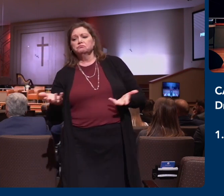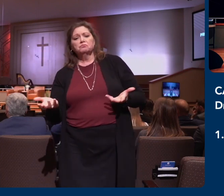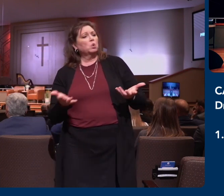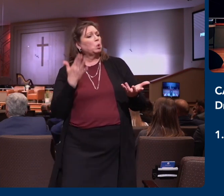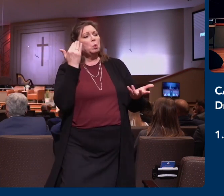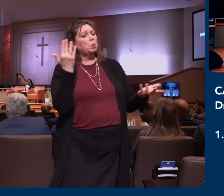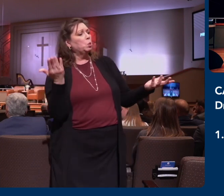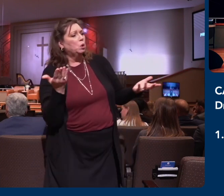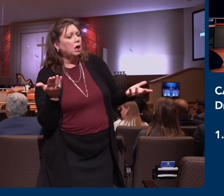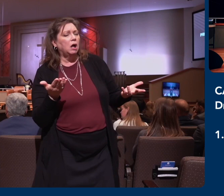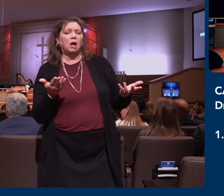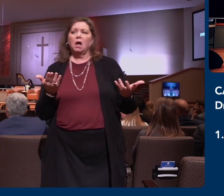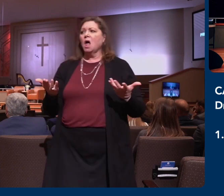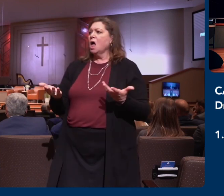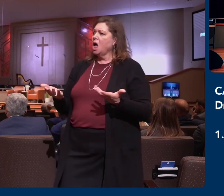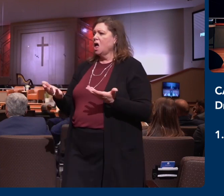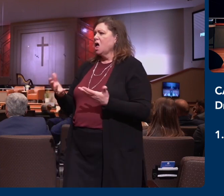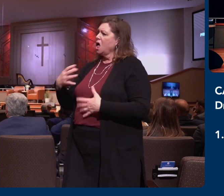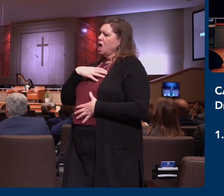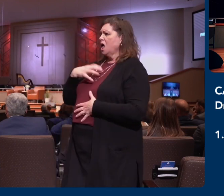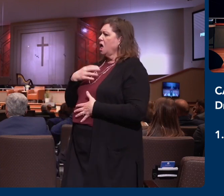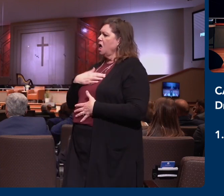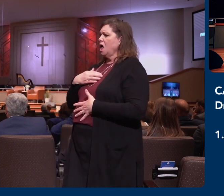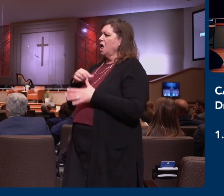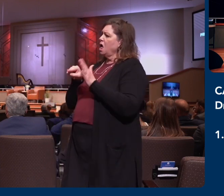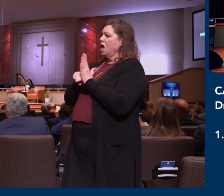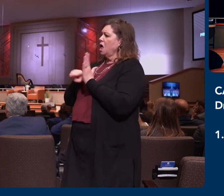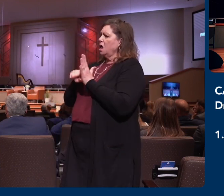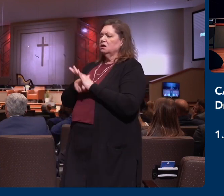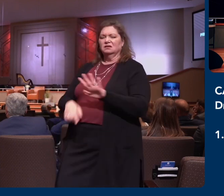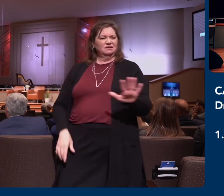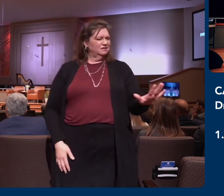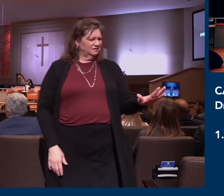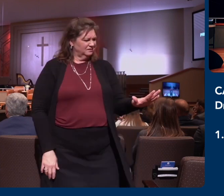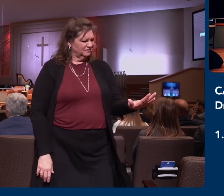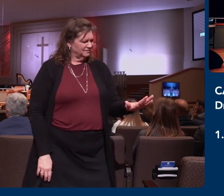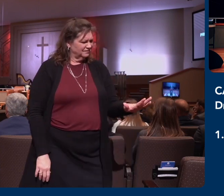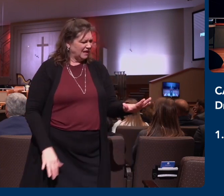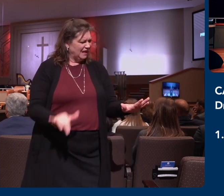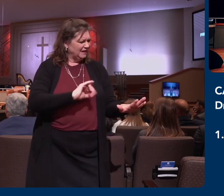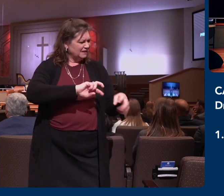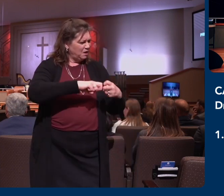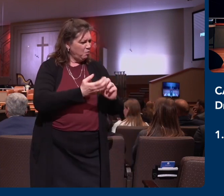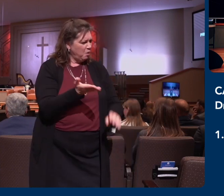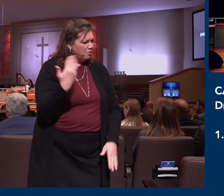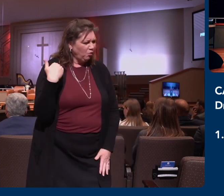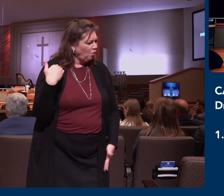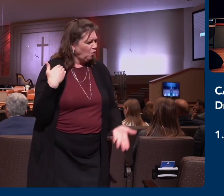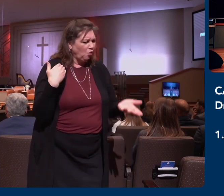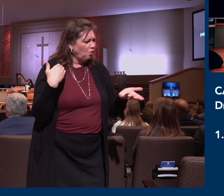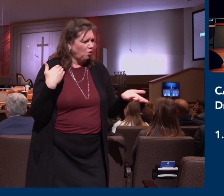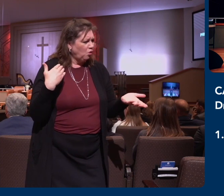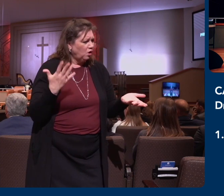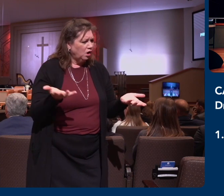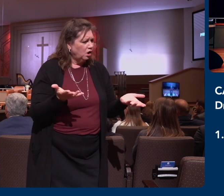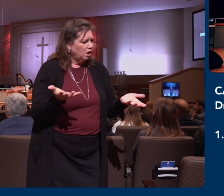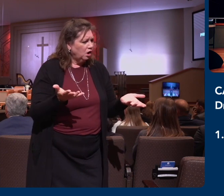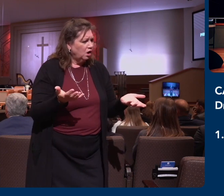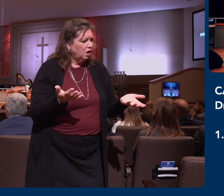with the same issue? That's not my response. It's like, okay, I'm here to help you and how can I